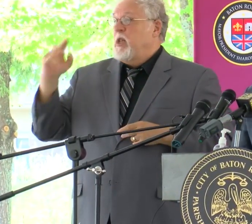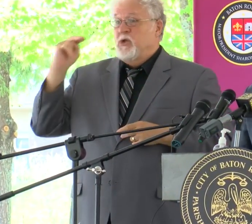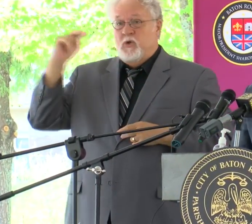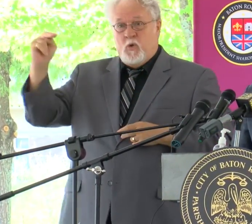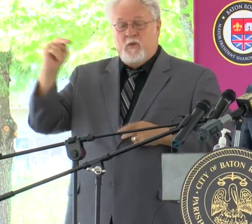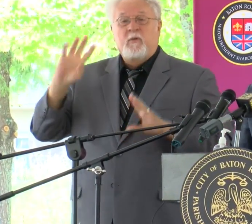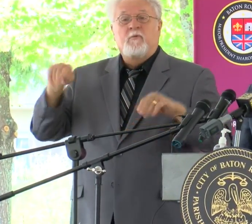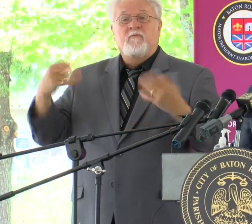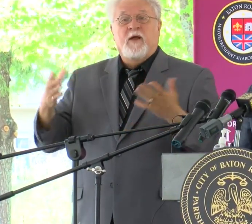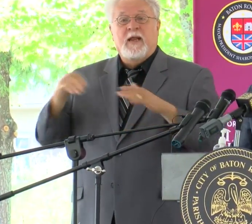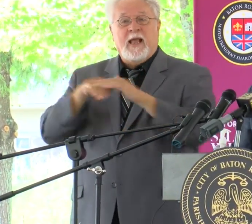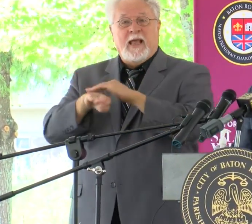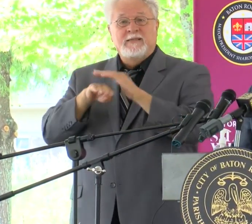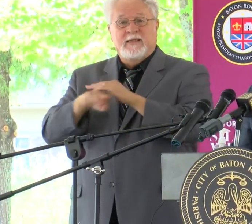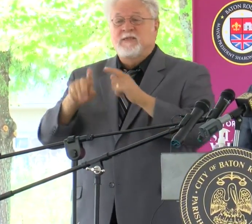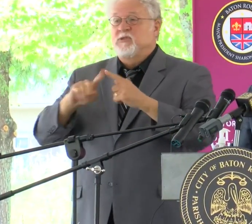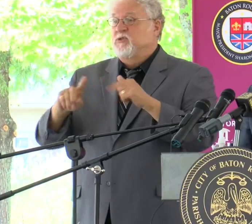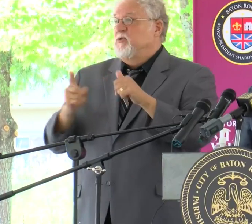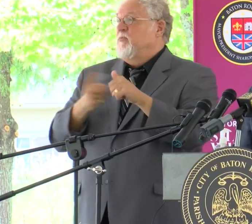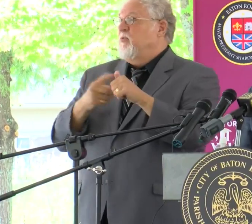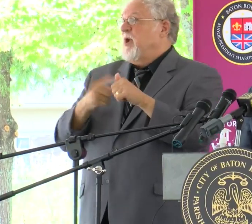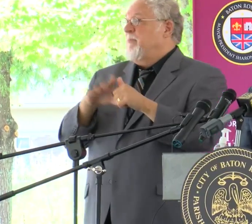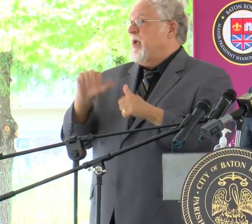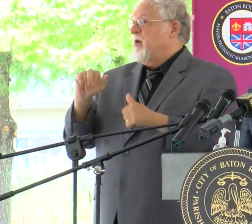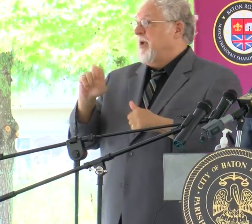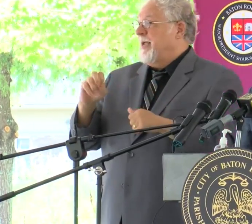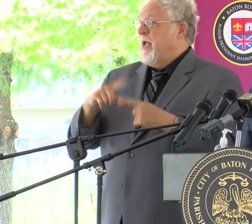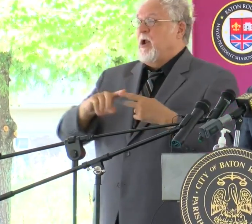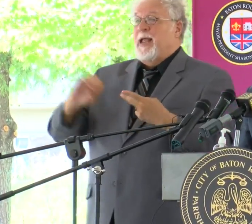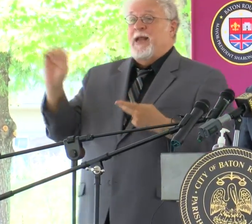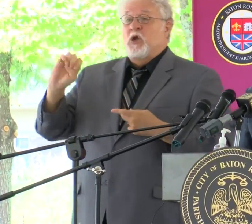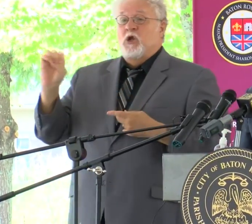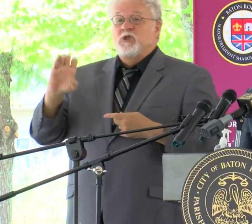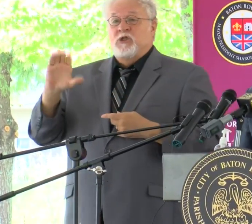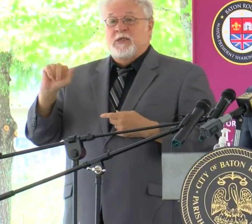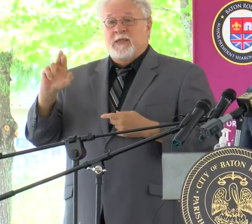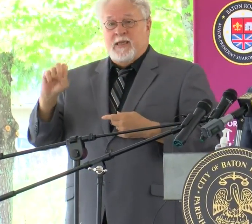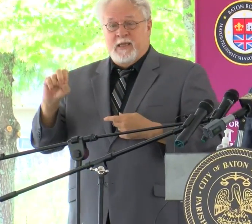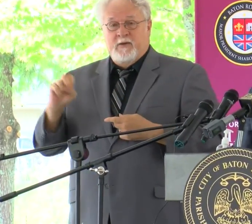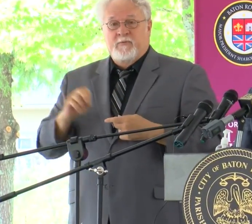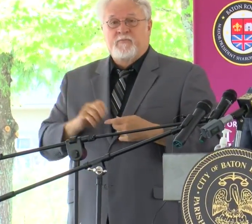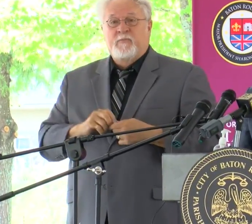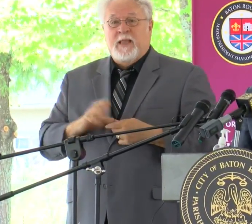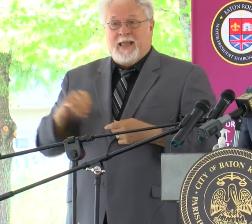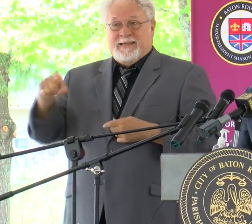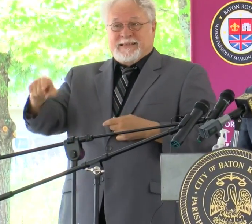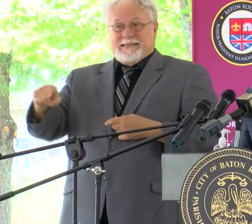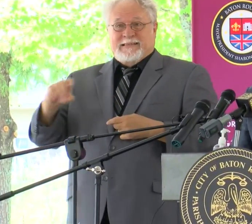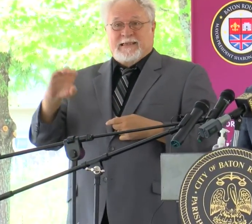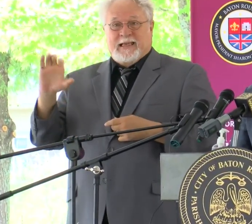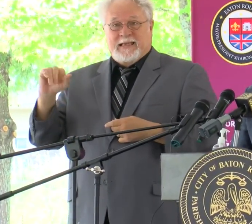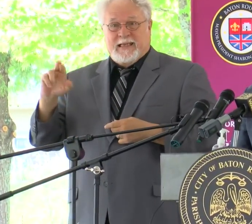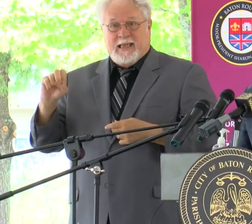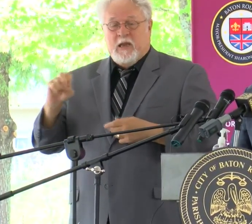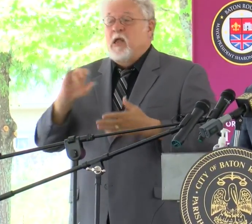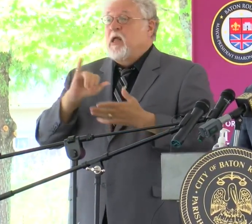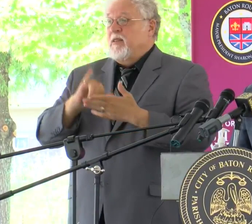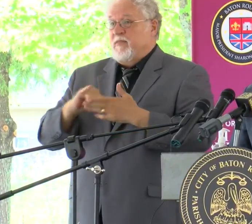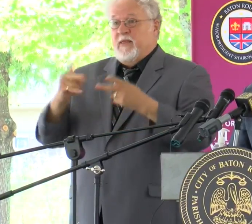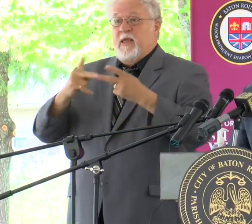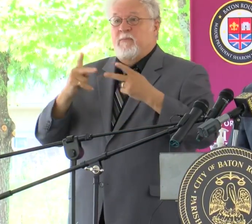provided access to primary care, but also urgent care and emergency care. That facility is a critical